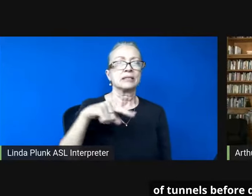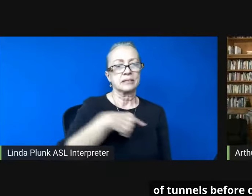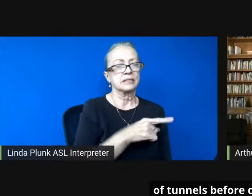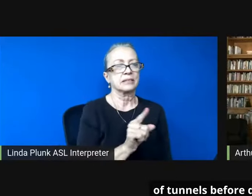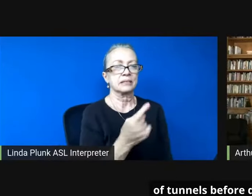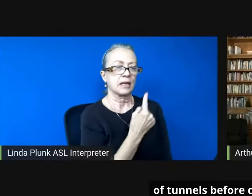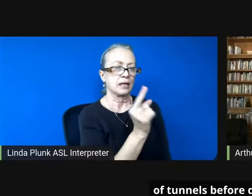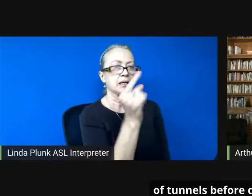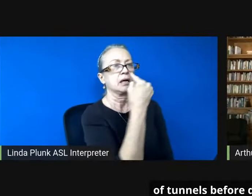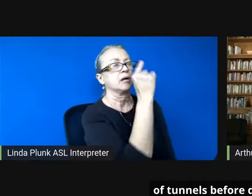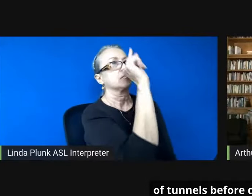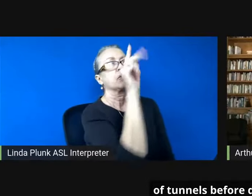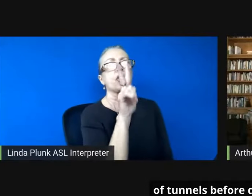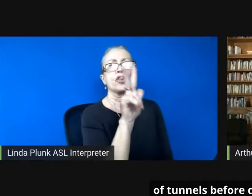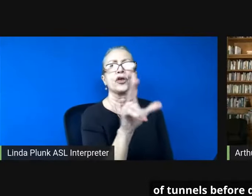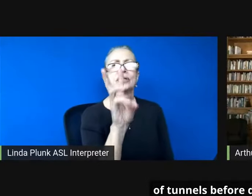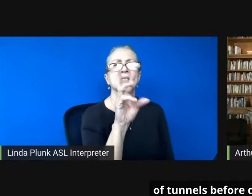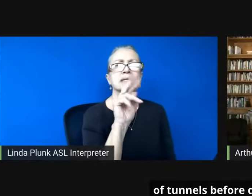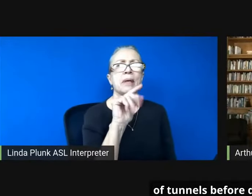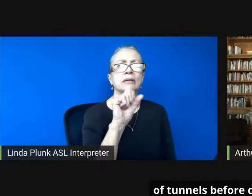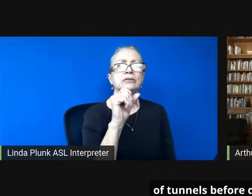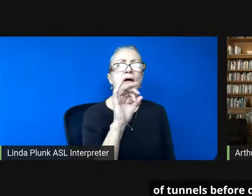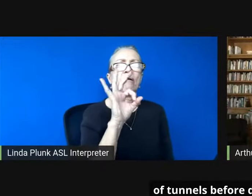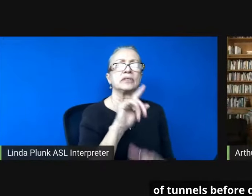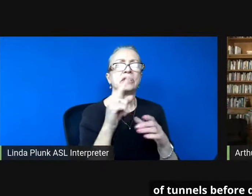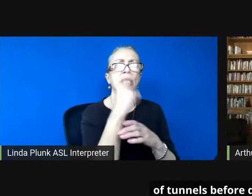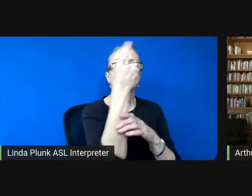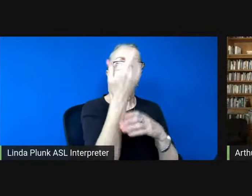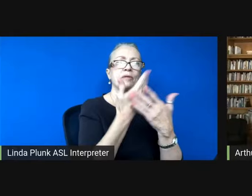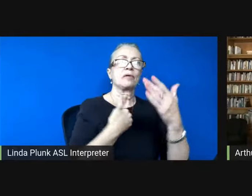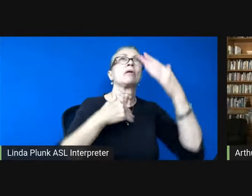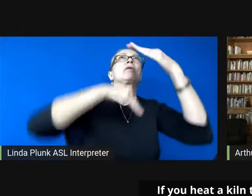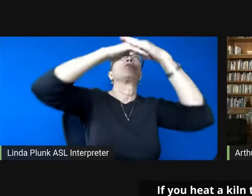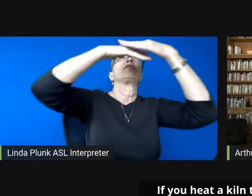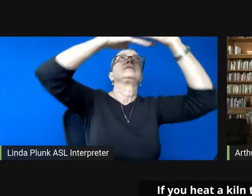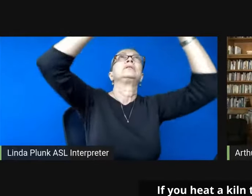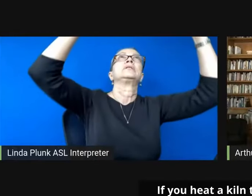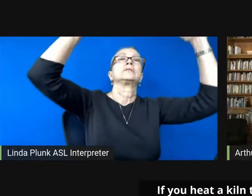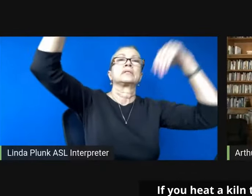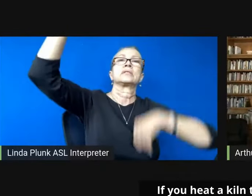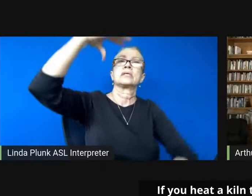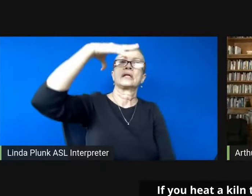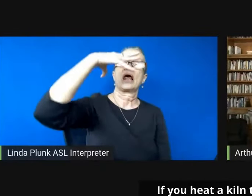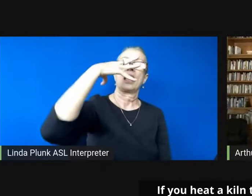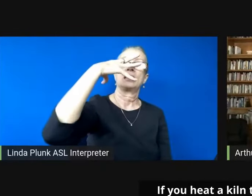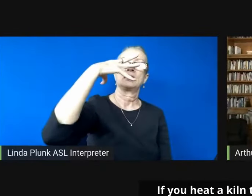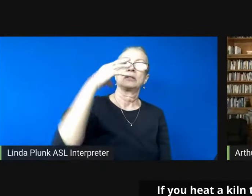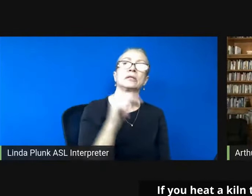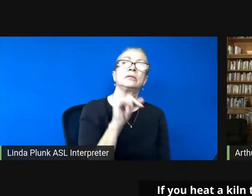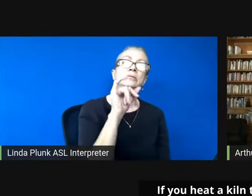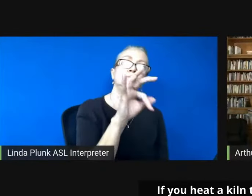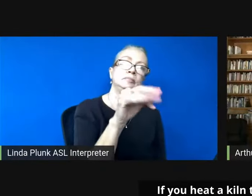tunnels before drawing my first breath in sunlight if you heat a kiln to